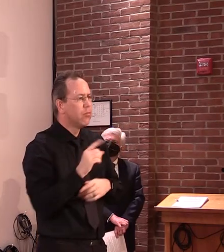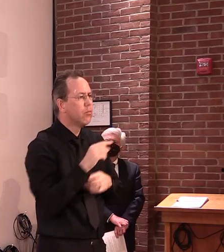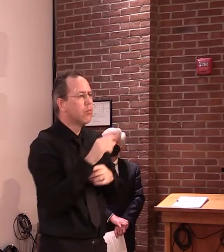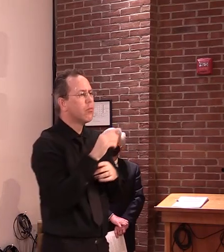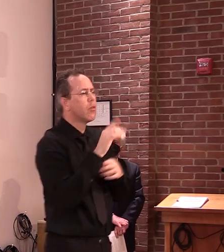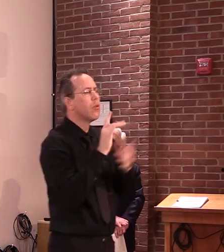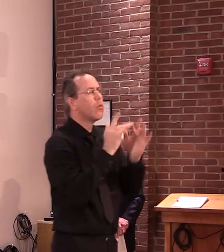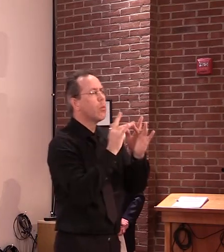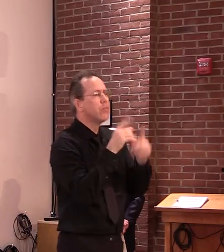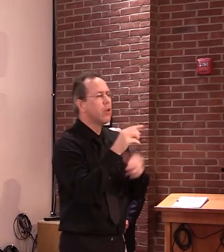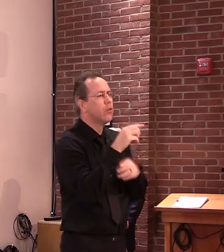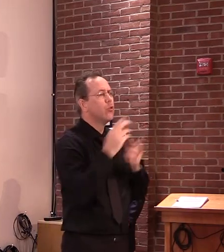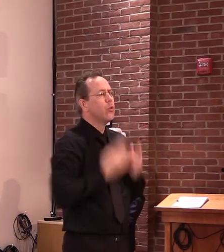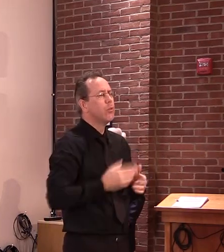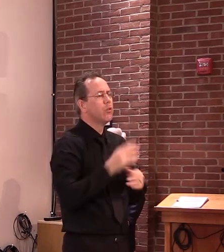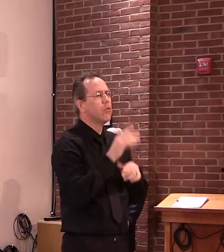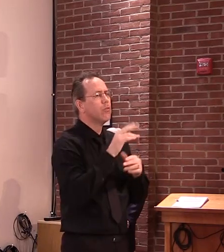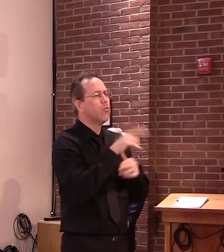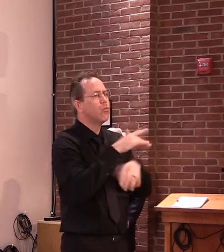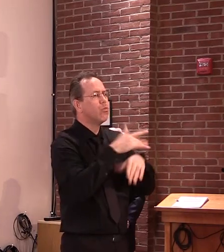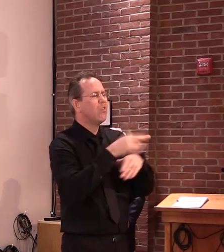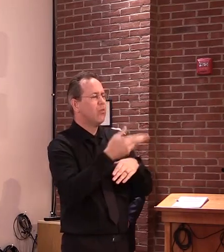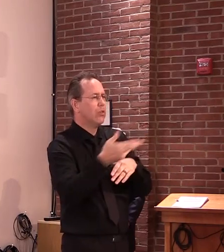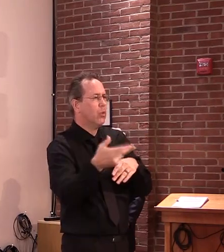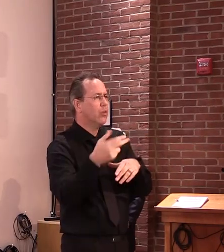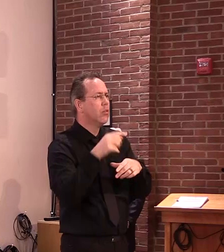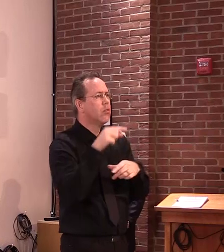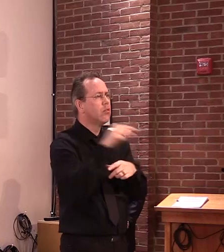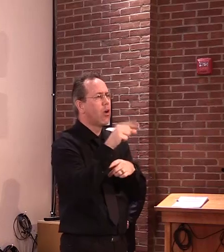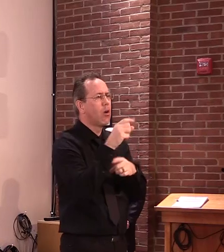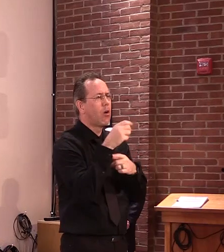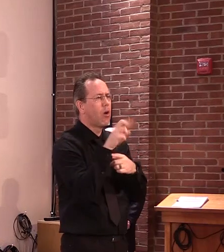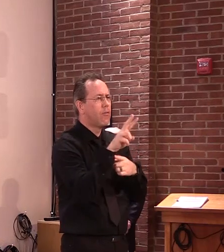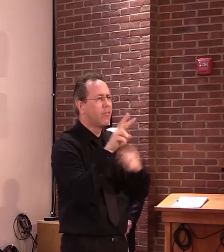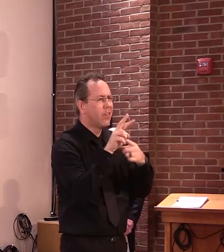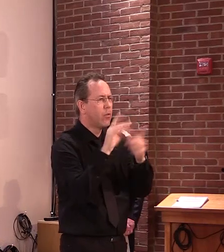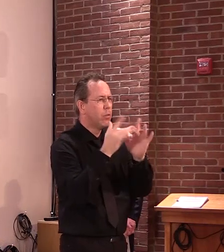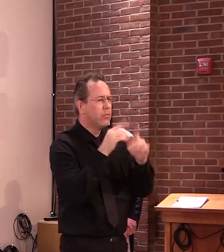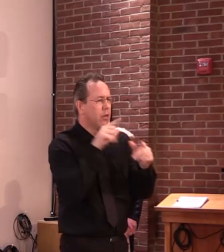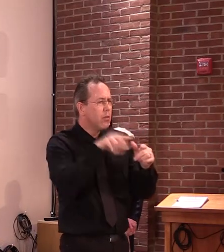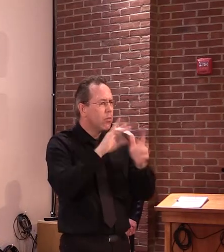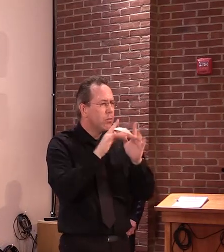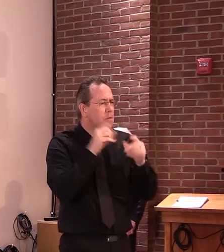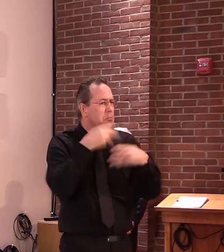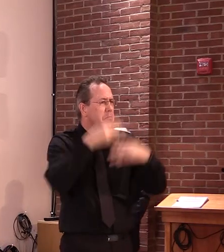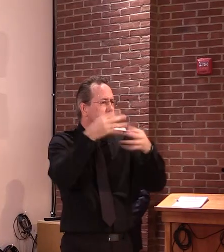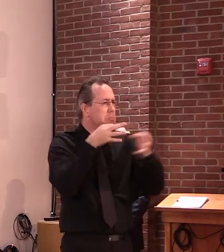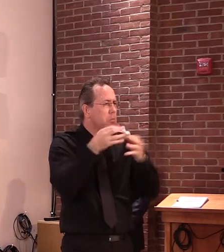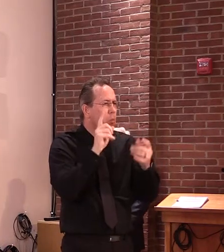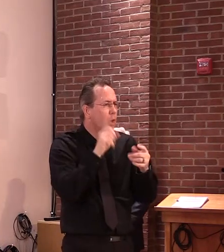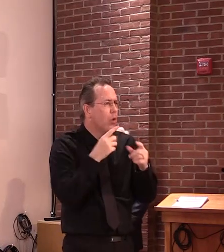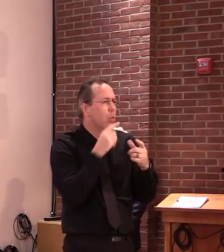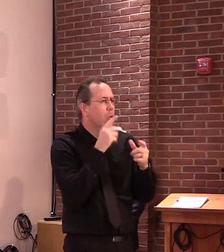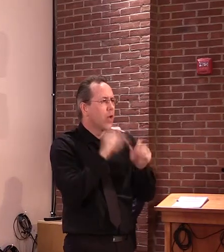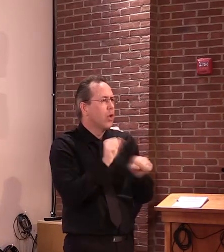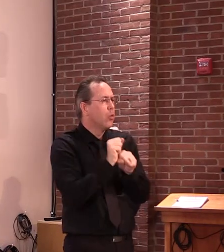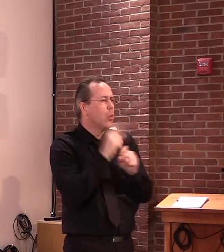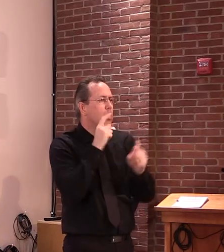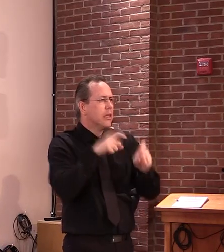I'd like to move now to talking a little more about some general concepts and principles.